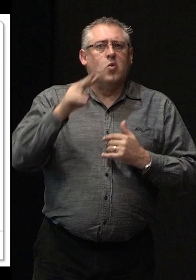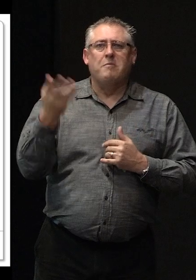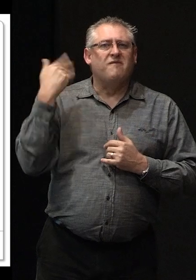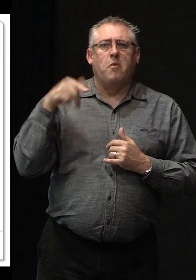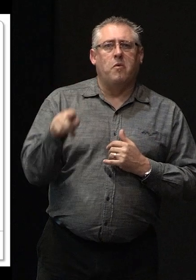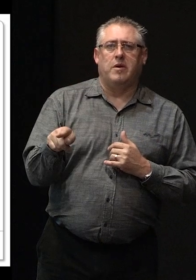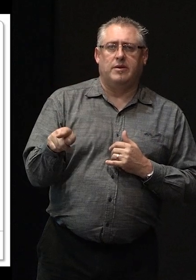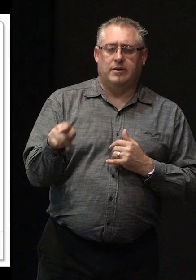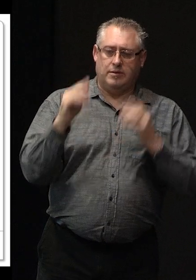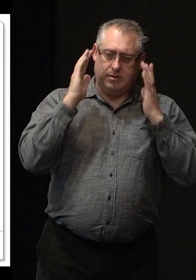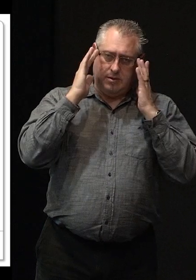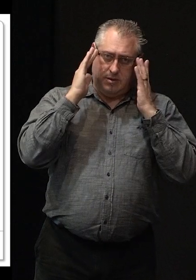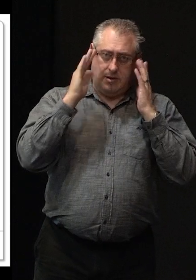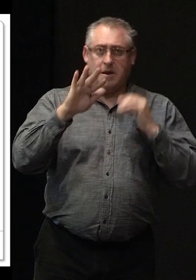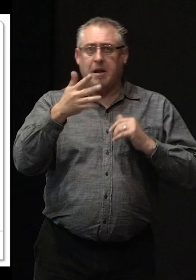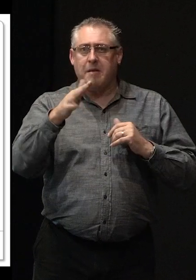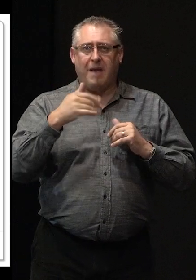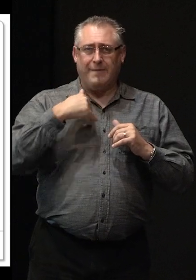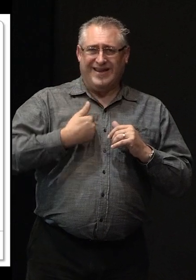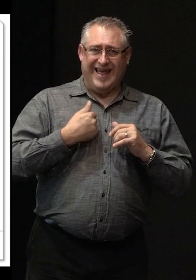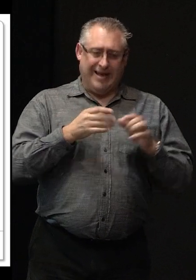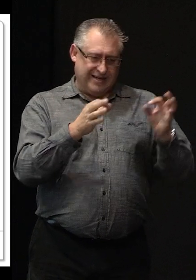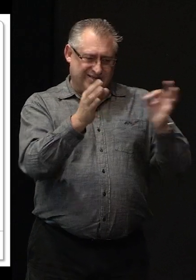he might need to vary the design